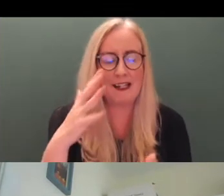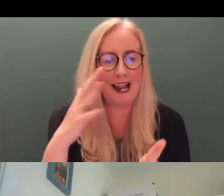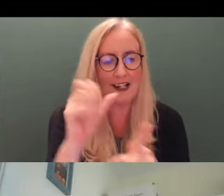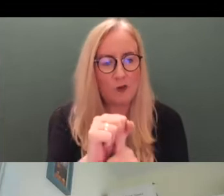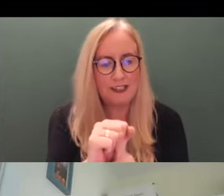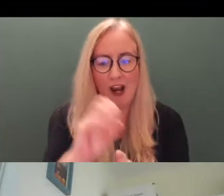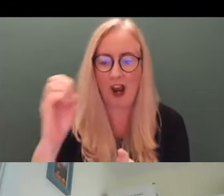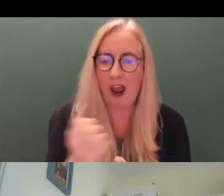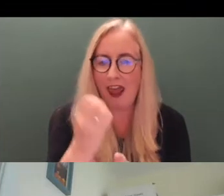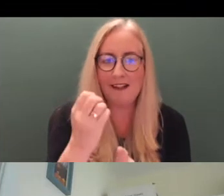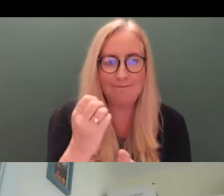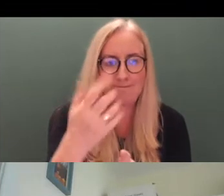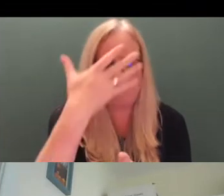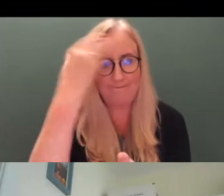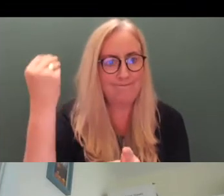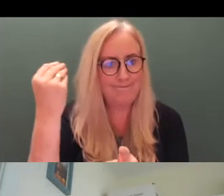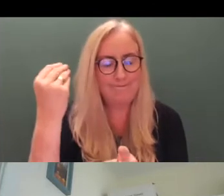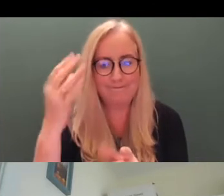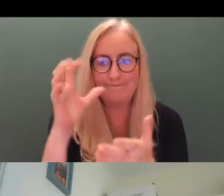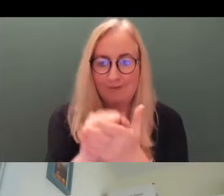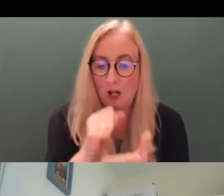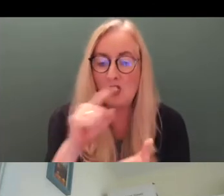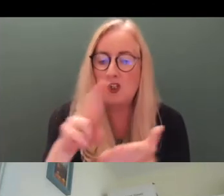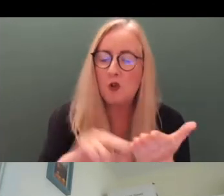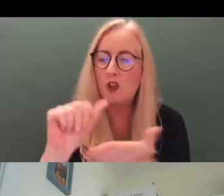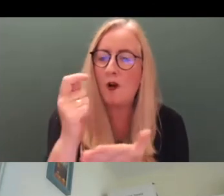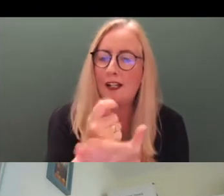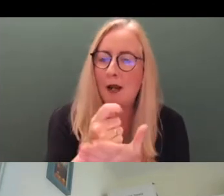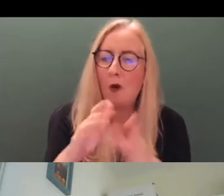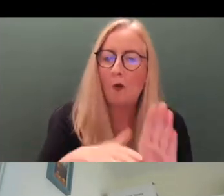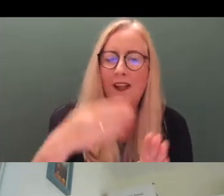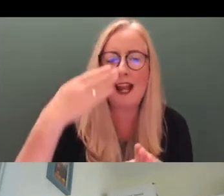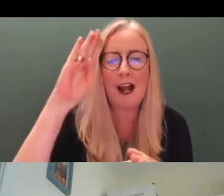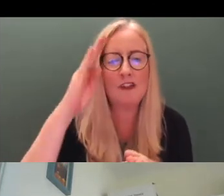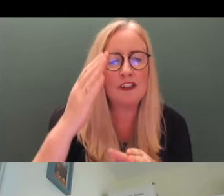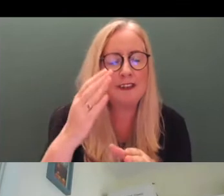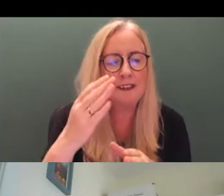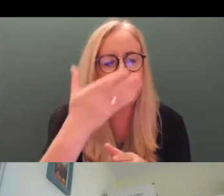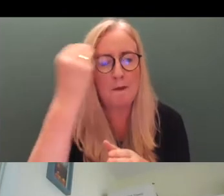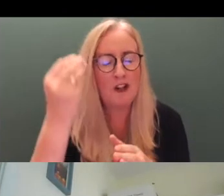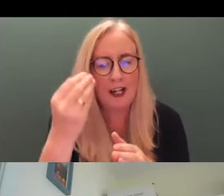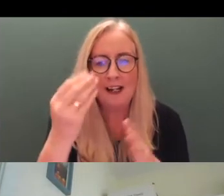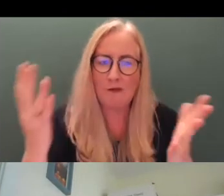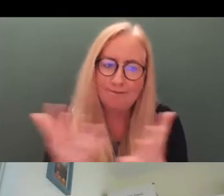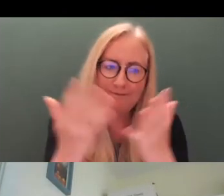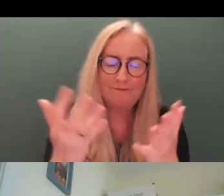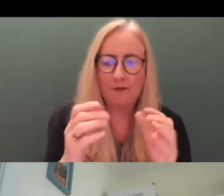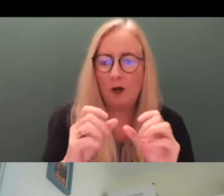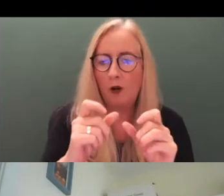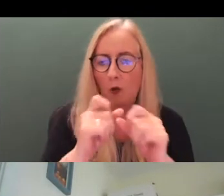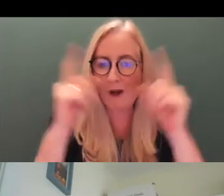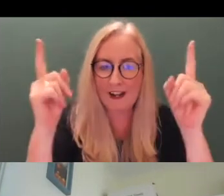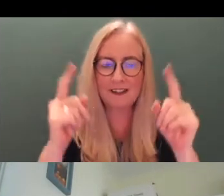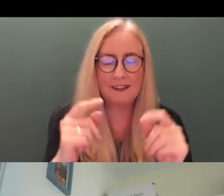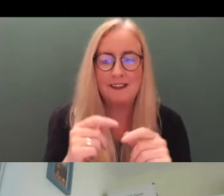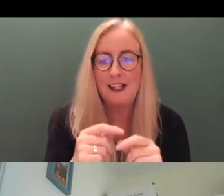Alzheimer's disease, and she uses her time with the Irish Dementia Working Group to raise awareness of dementia and to raise the profile